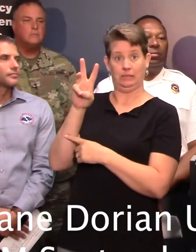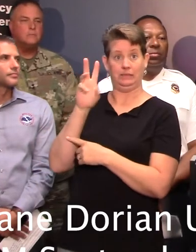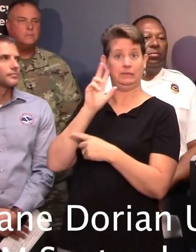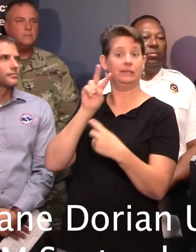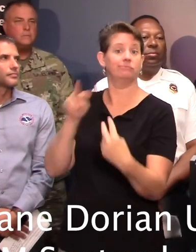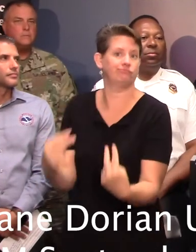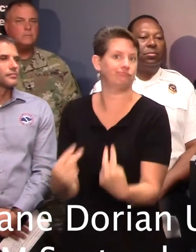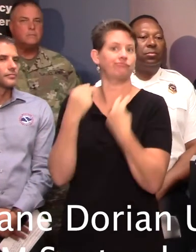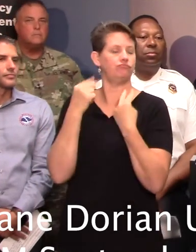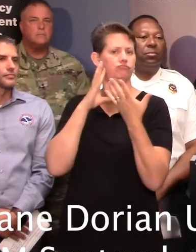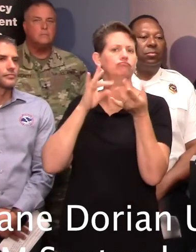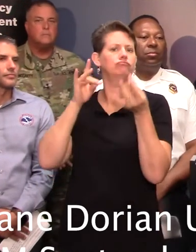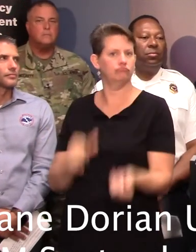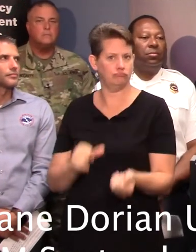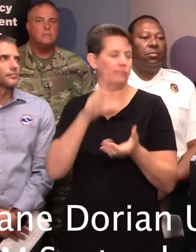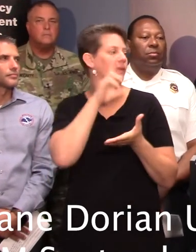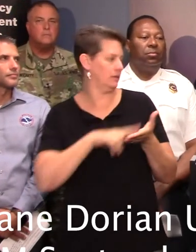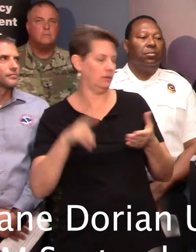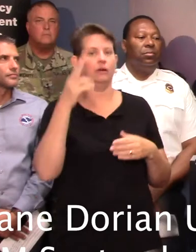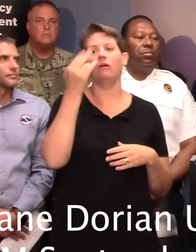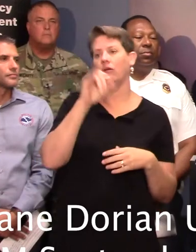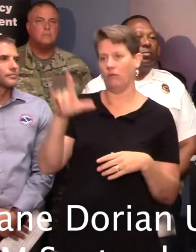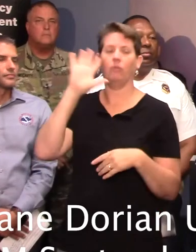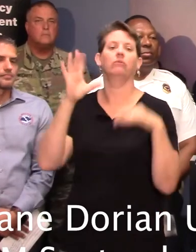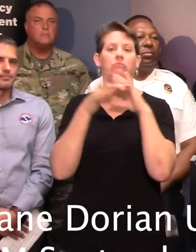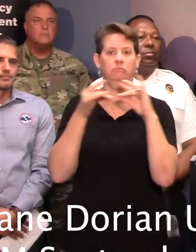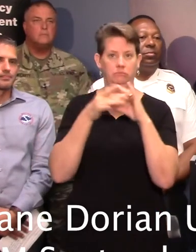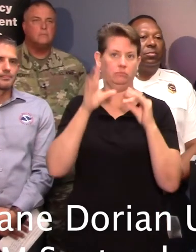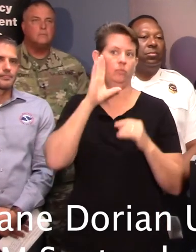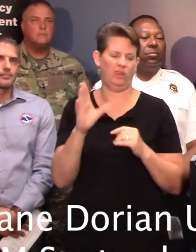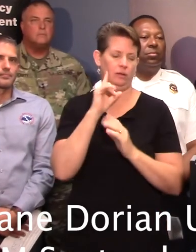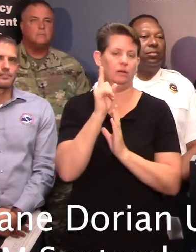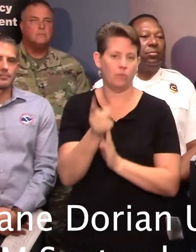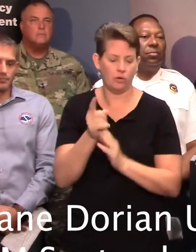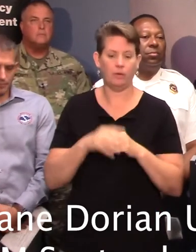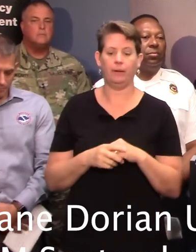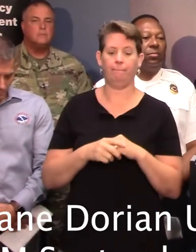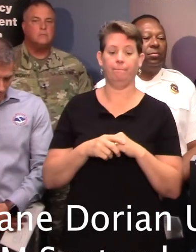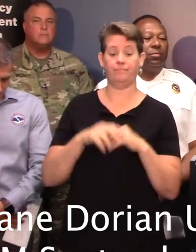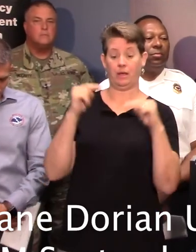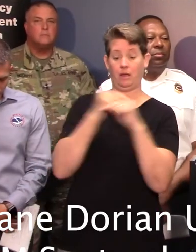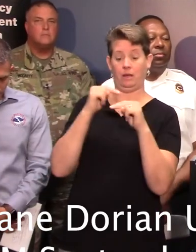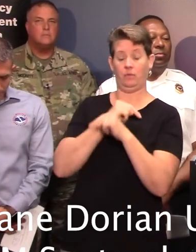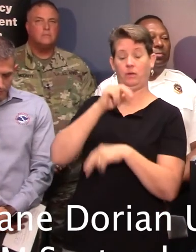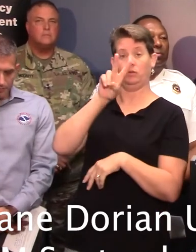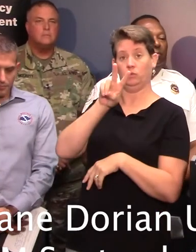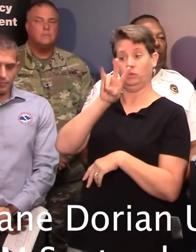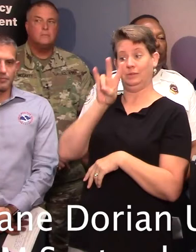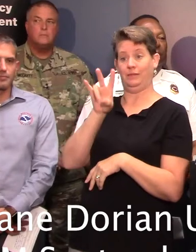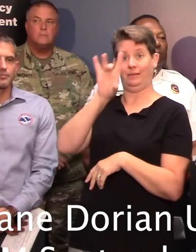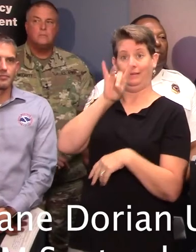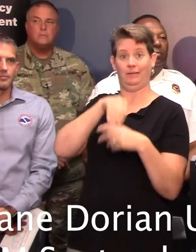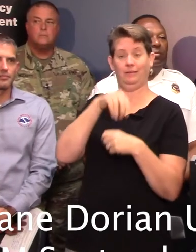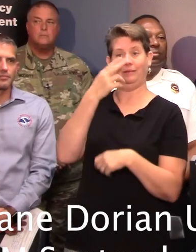smoothly. And Secretary Christy Hall will provide more information about that in a moment. As for Highway 278 at Hilton